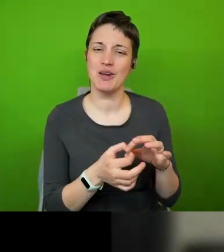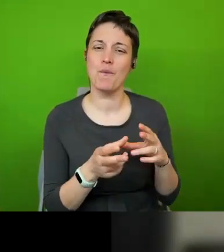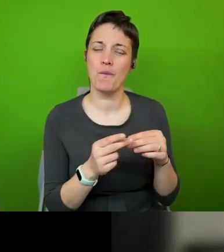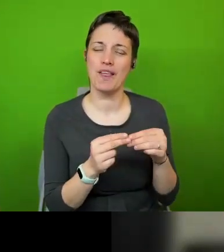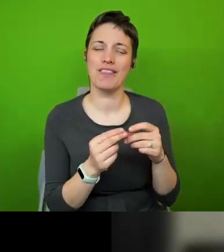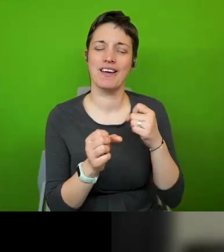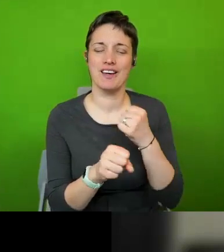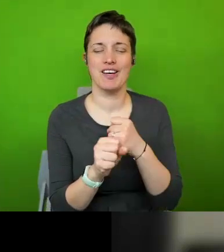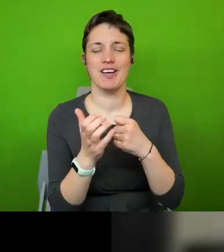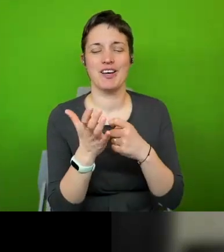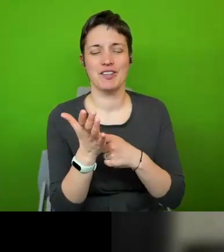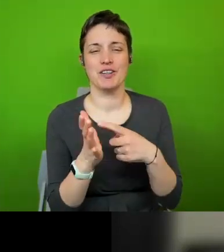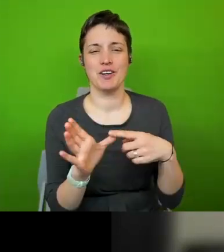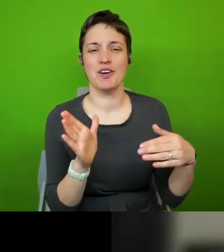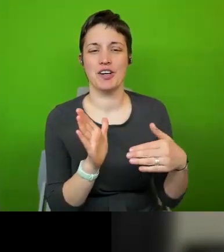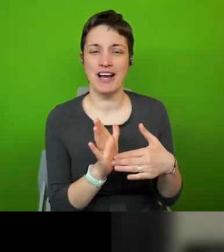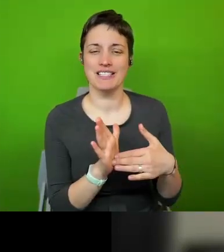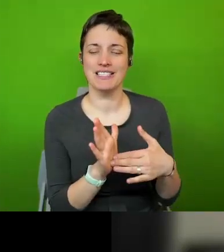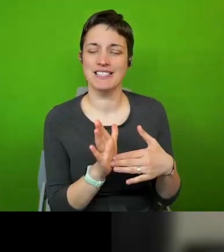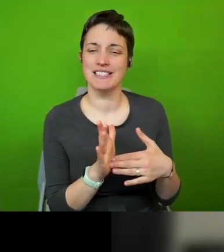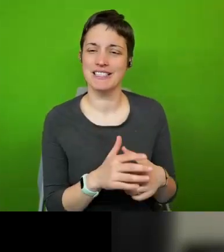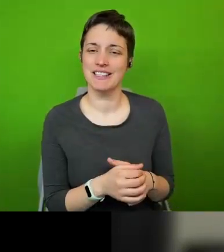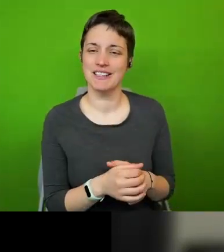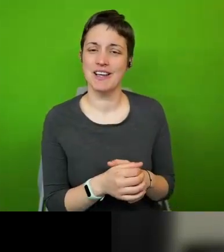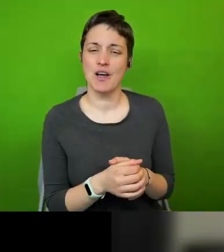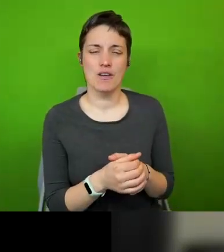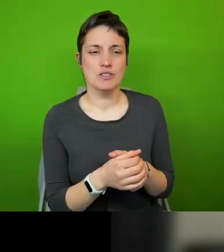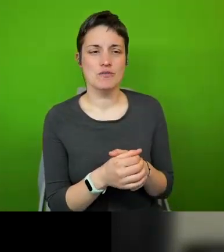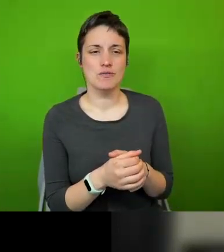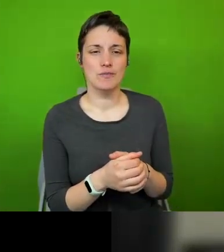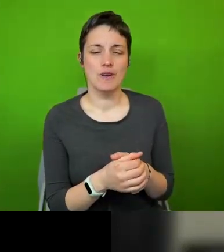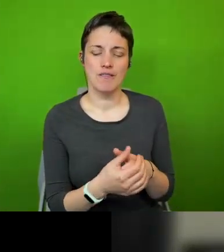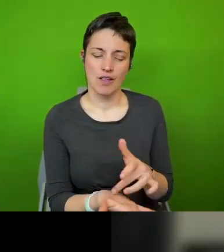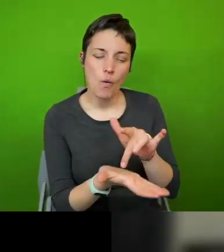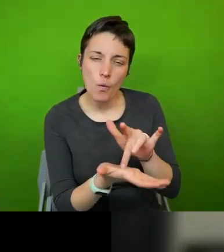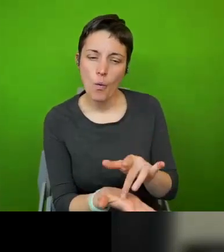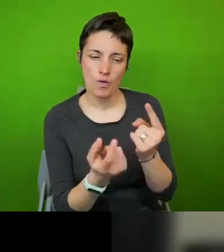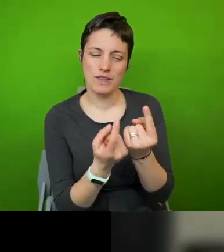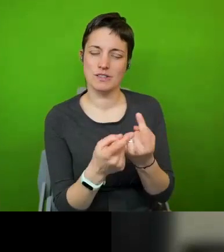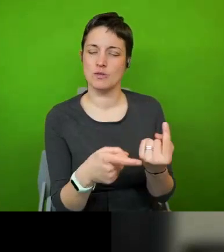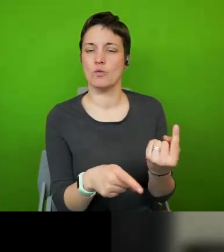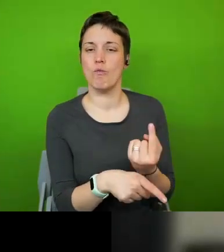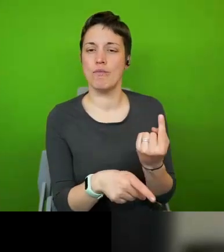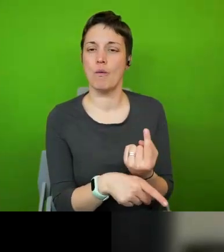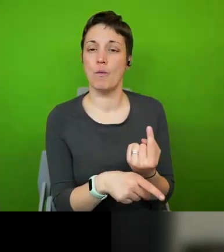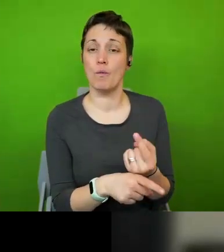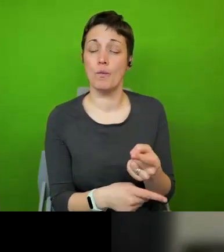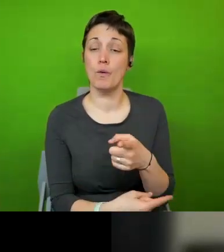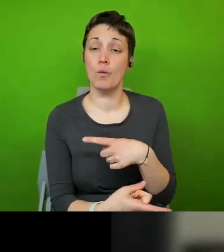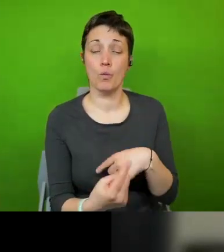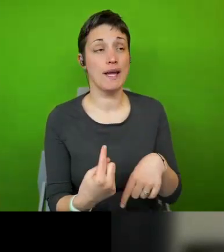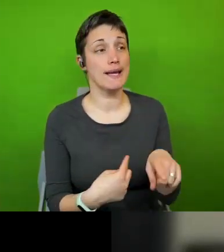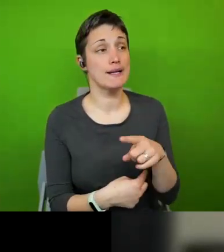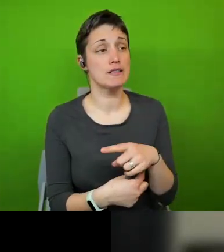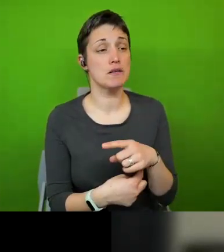that um that in terms of the core elements you you referred to um we we to some